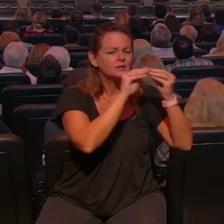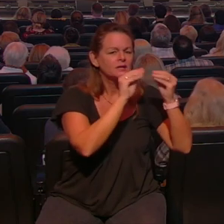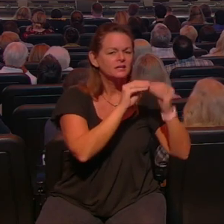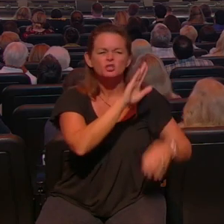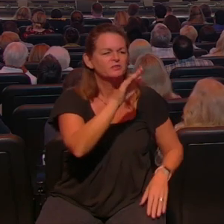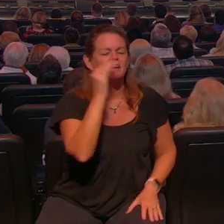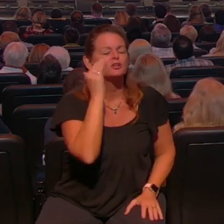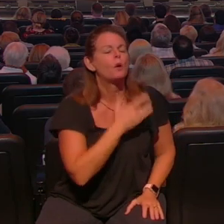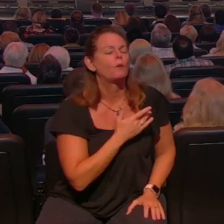know